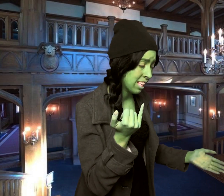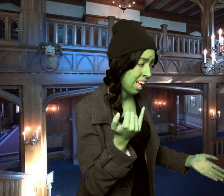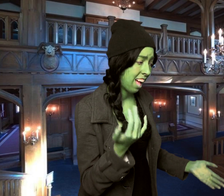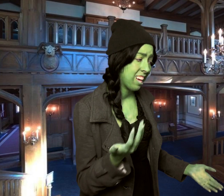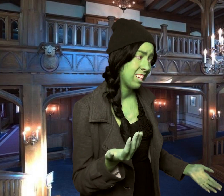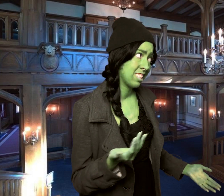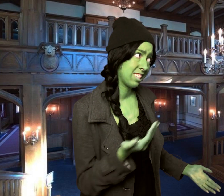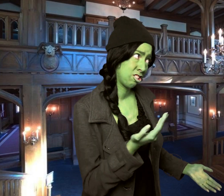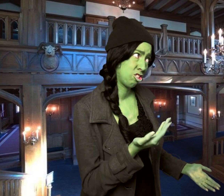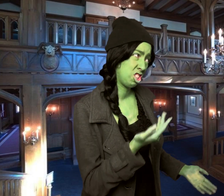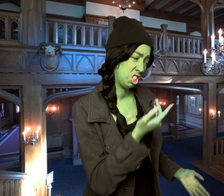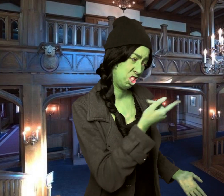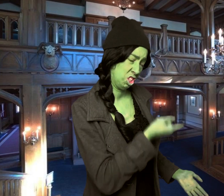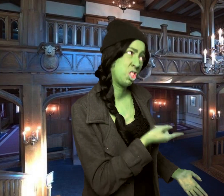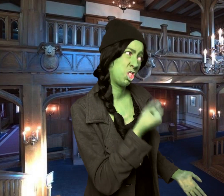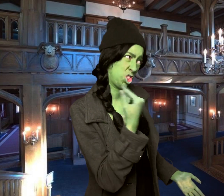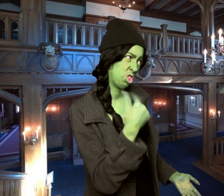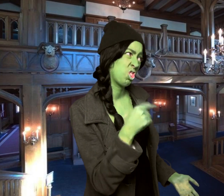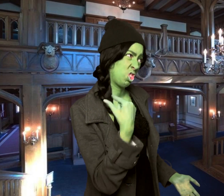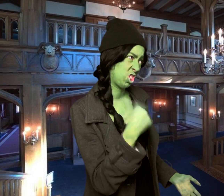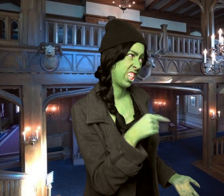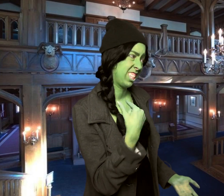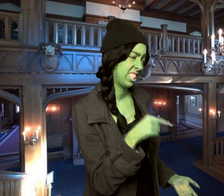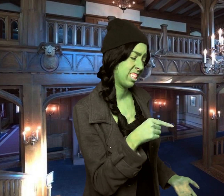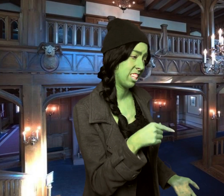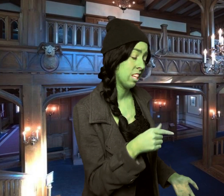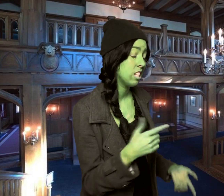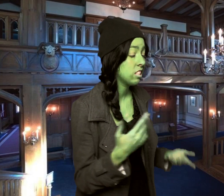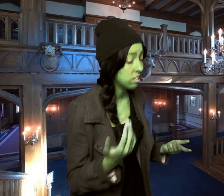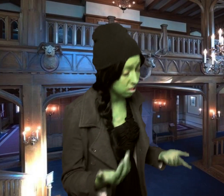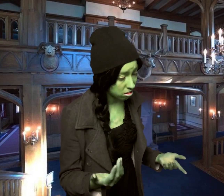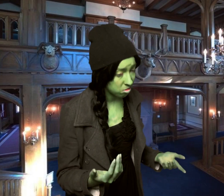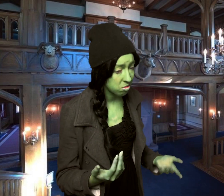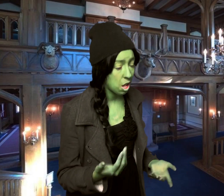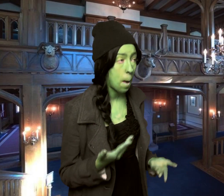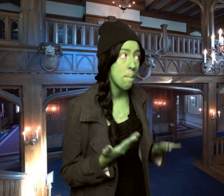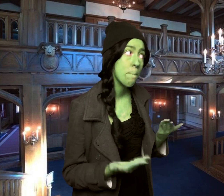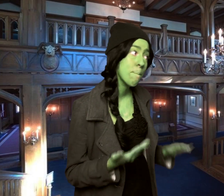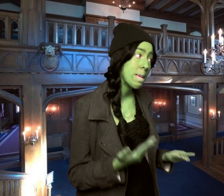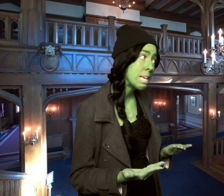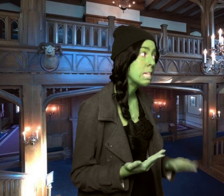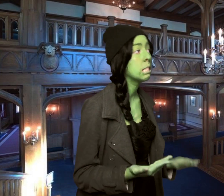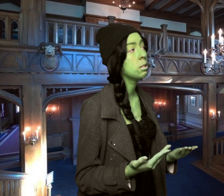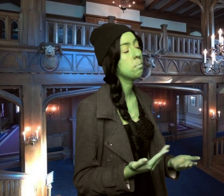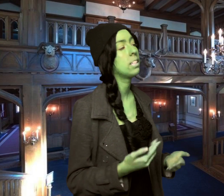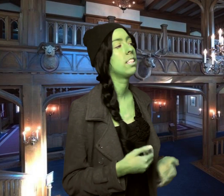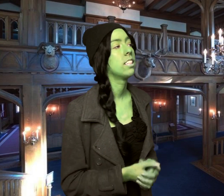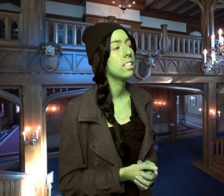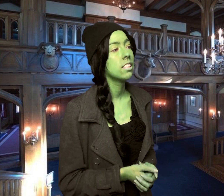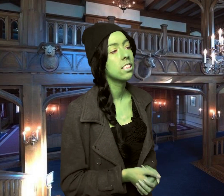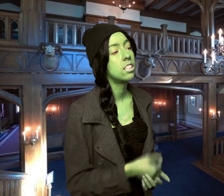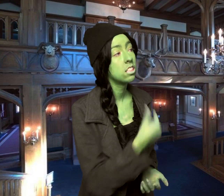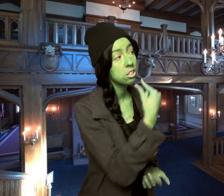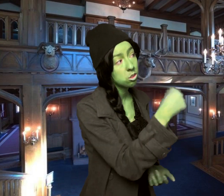degree Seems fixated on your fur degree Would it be alright by you